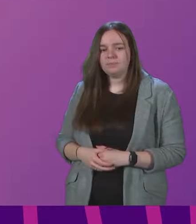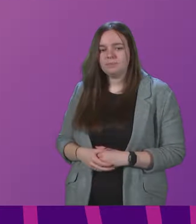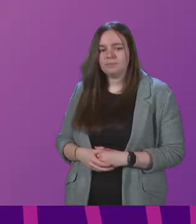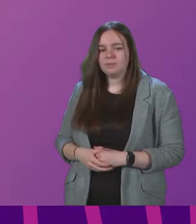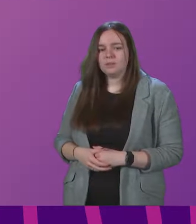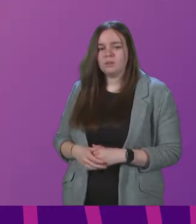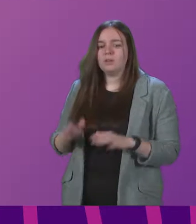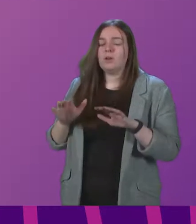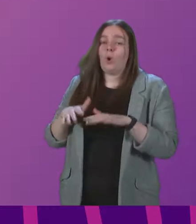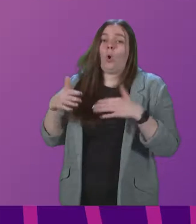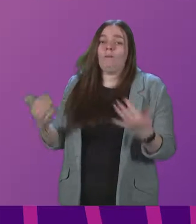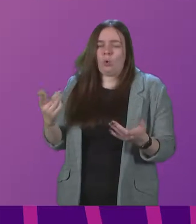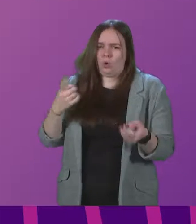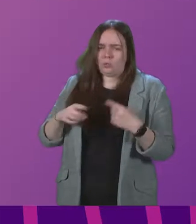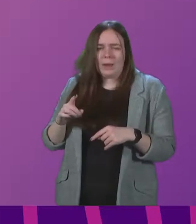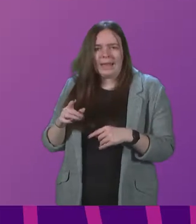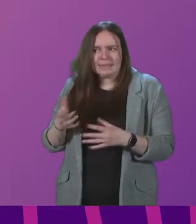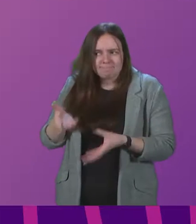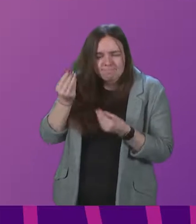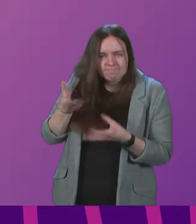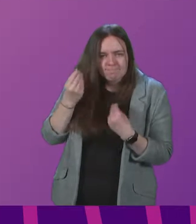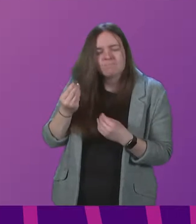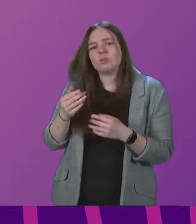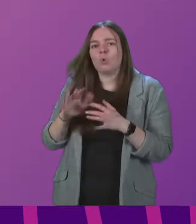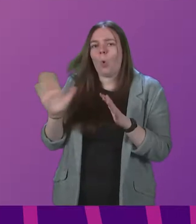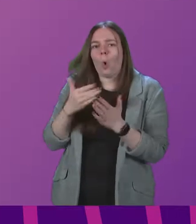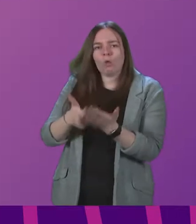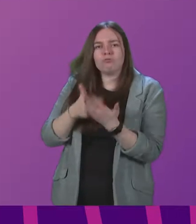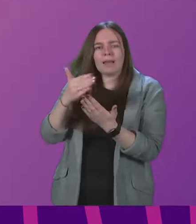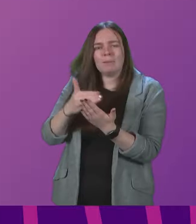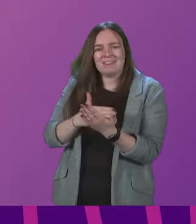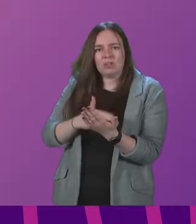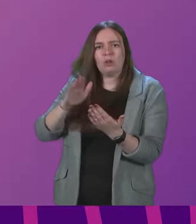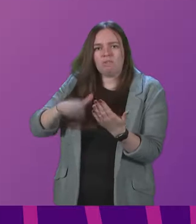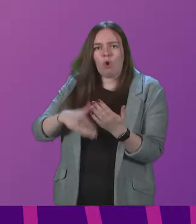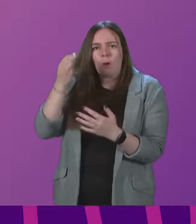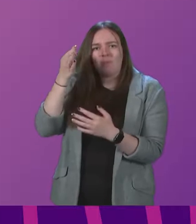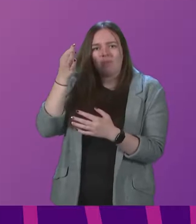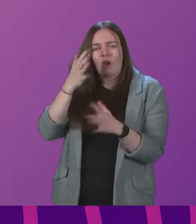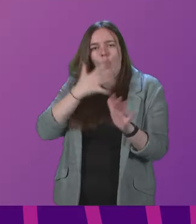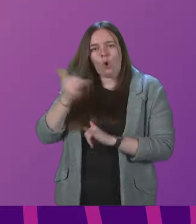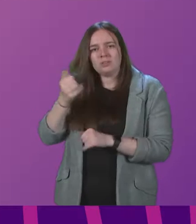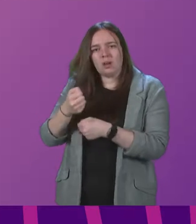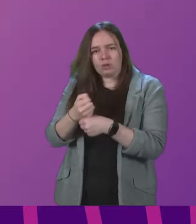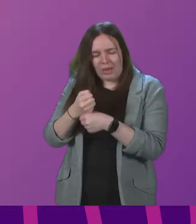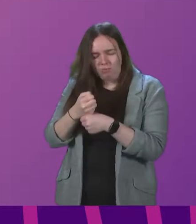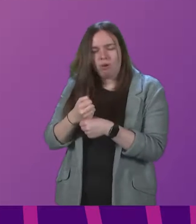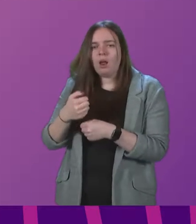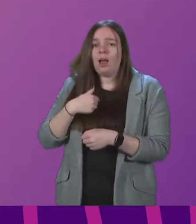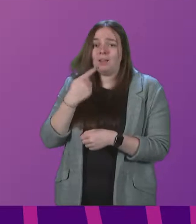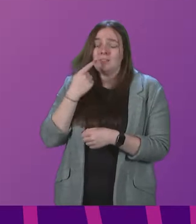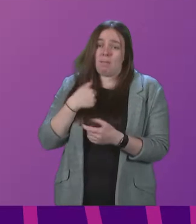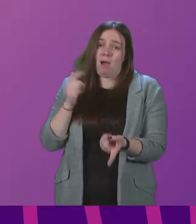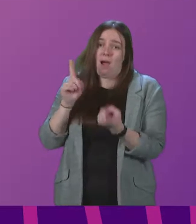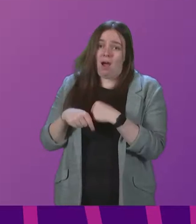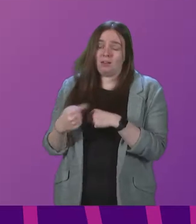Well, of course, we listen closely and certainly close to all recommendations made by the Auditor-General. And as I stated in my answer